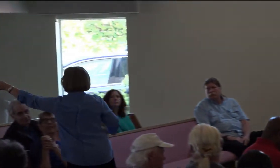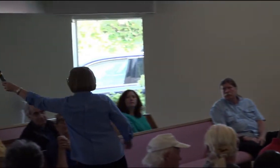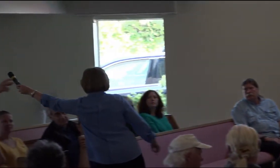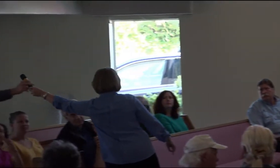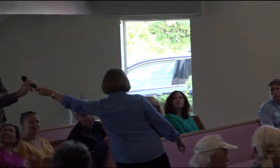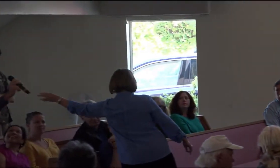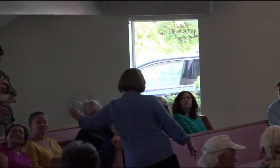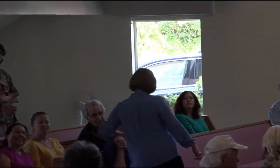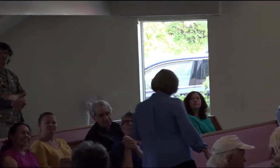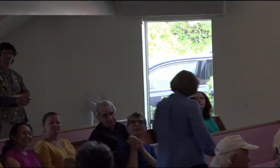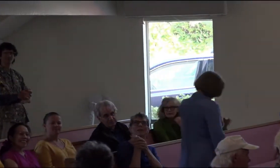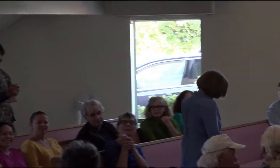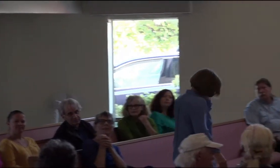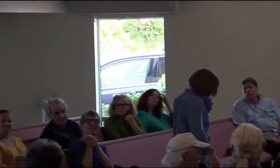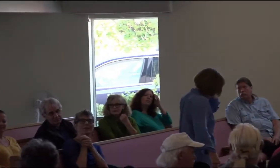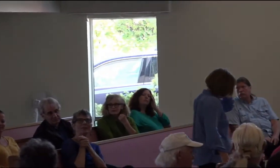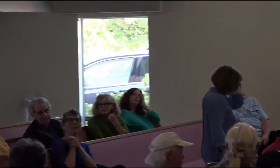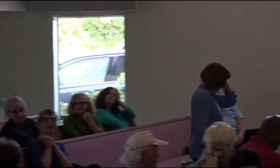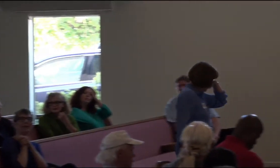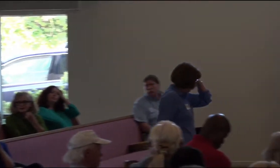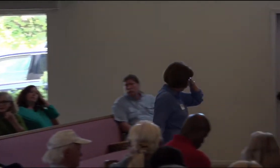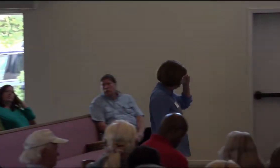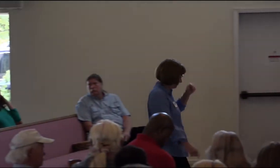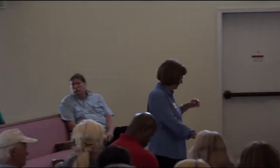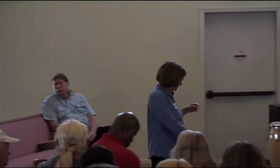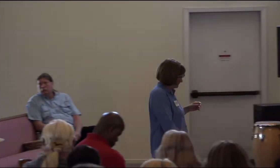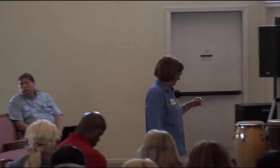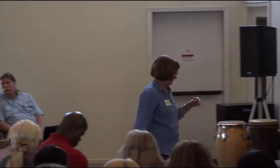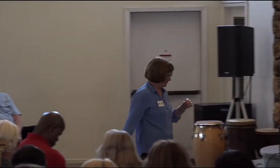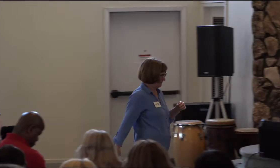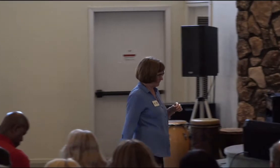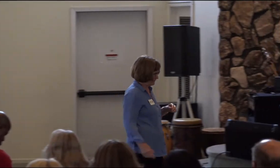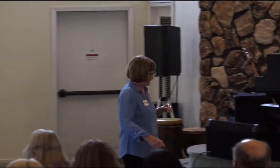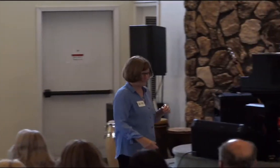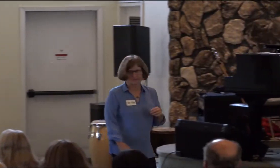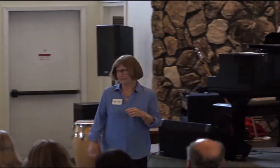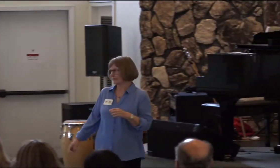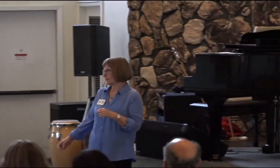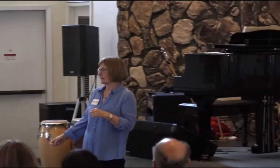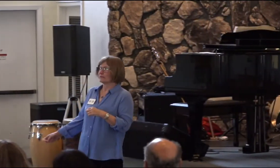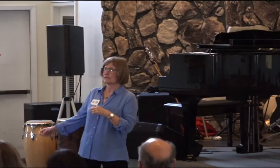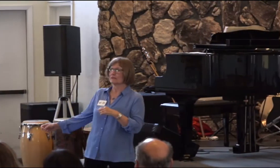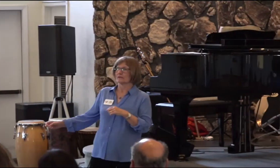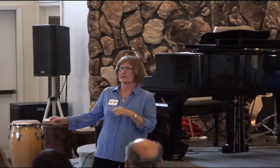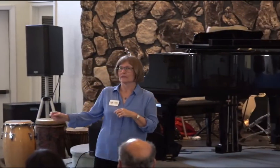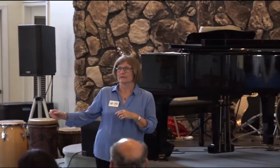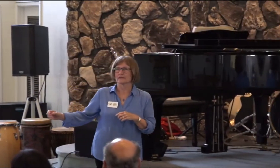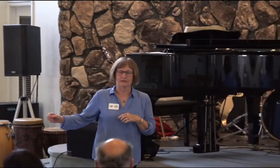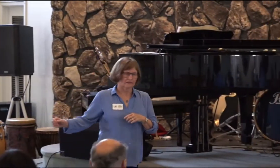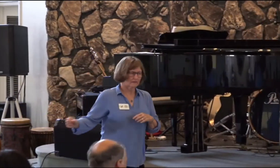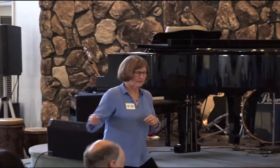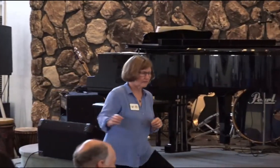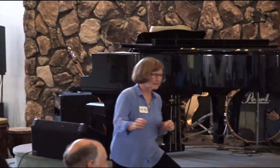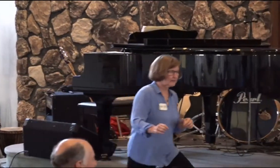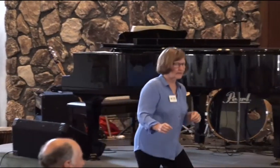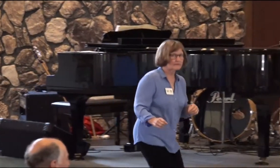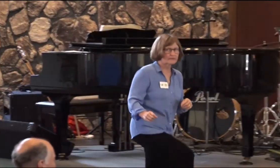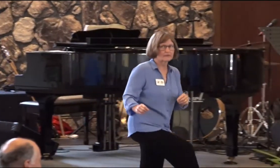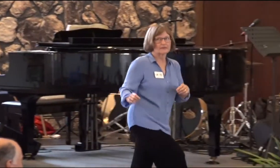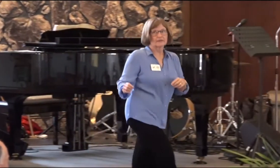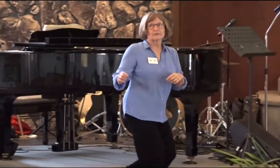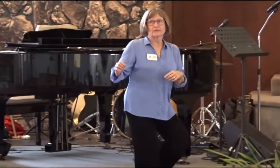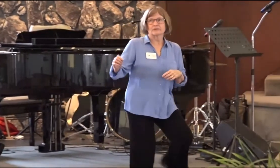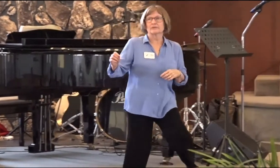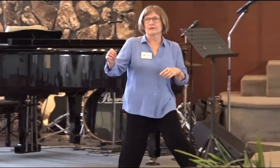you have to do until you don't have to do that thing anymore. And that's transformation. See,